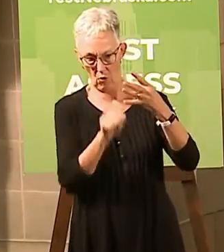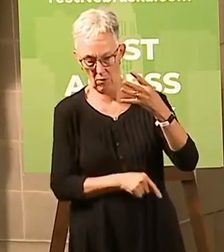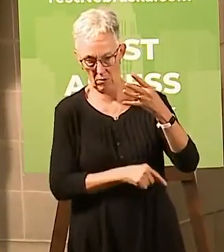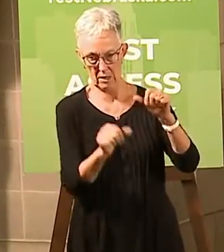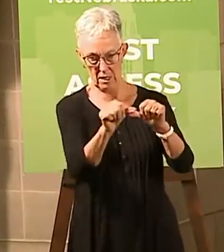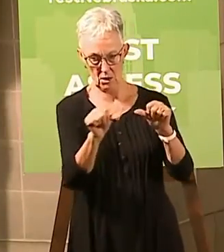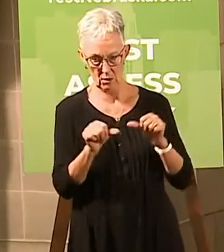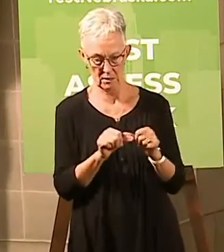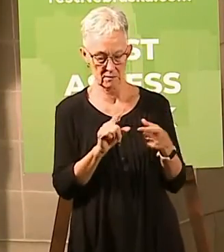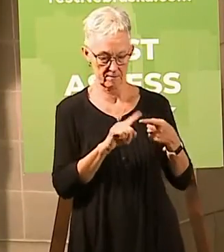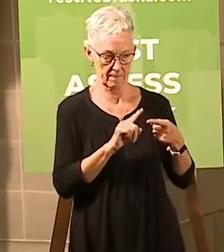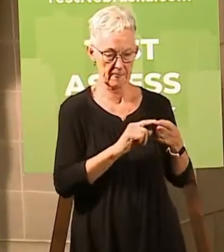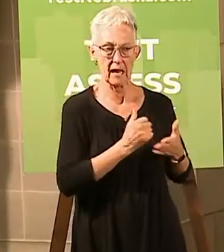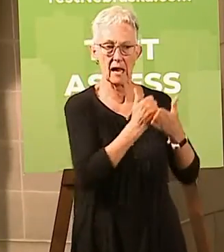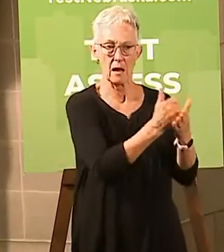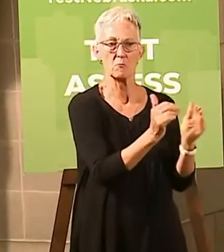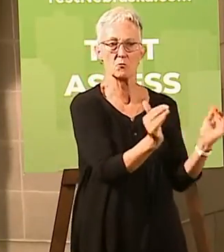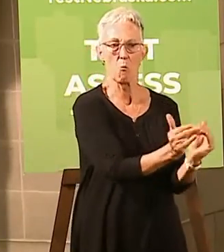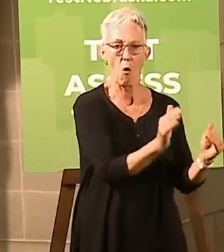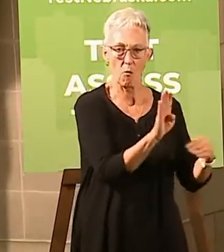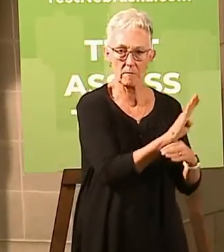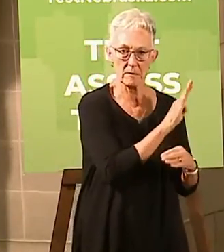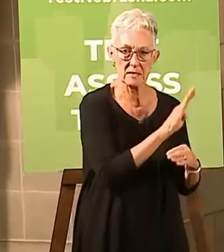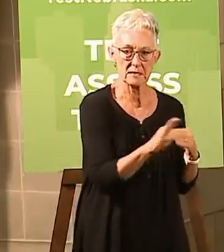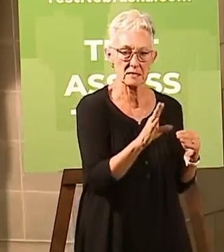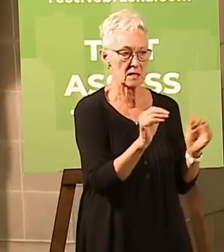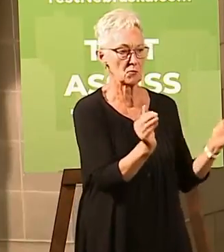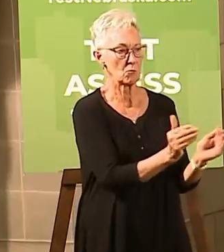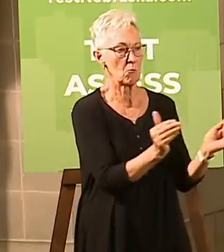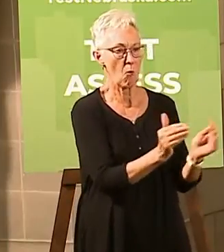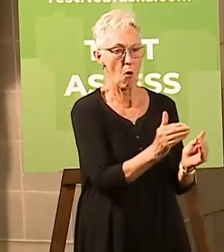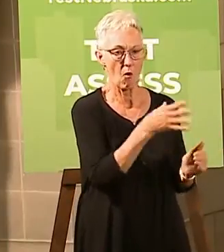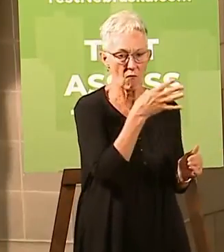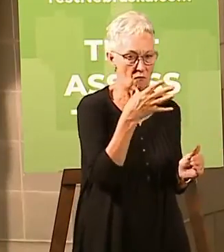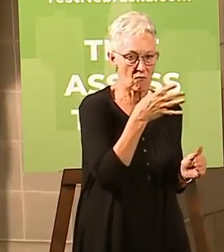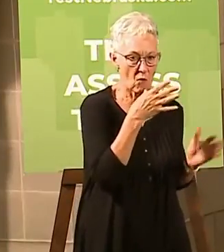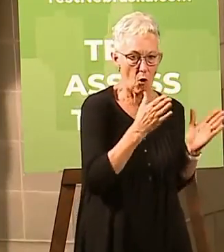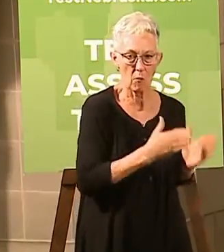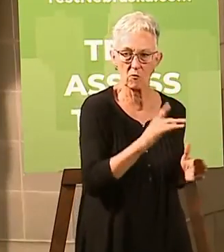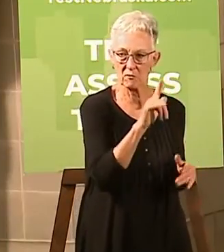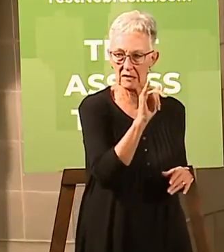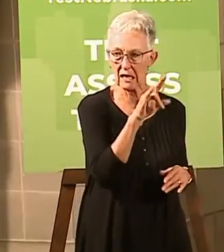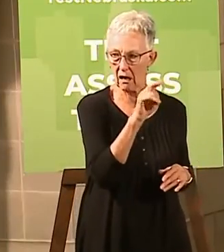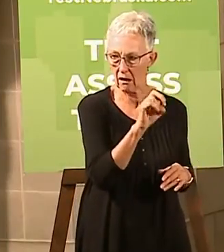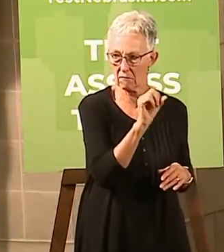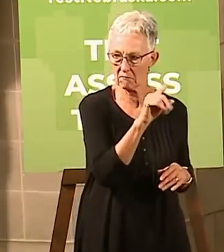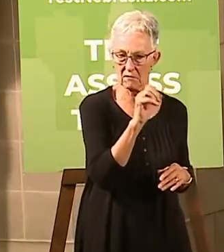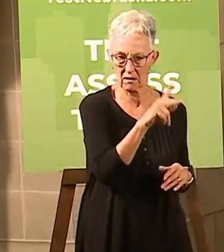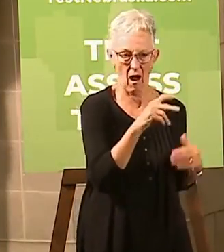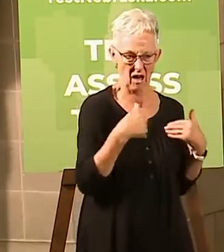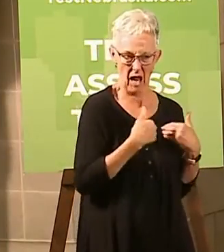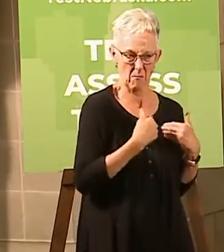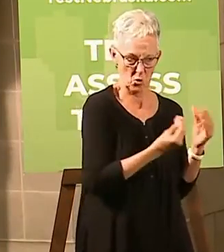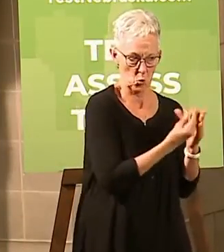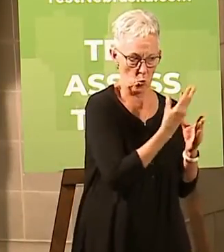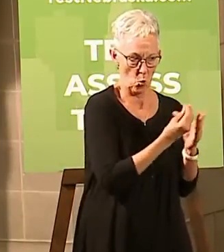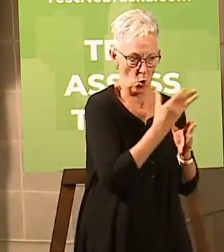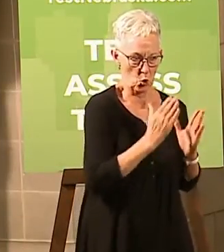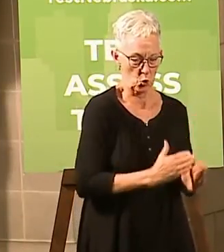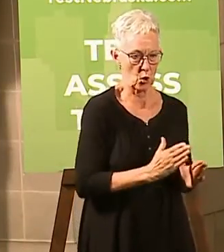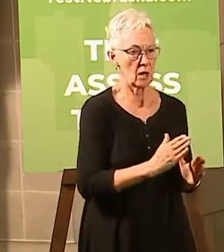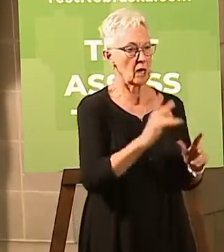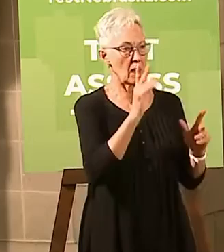comes through agriculture. According to the Nebraska Farm Bureau, the estimated total economic loss from COVID-19 in Nebraska,